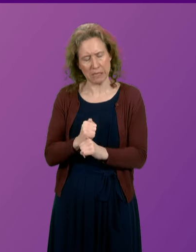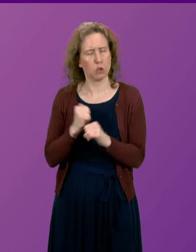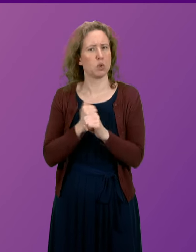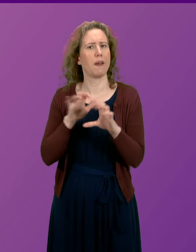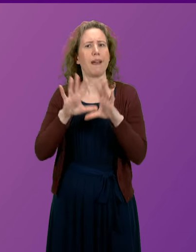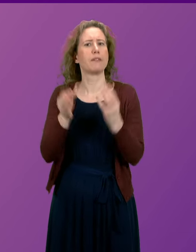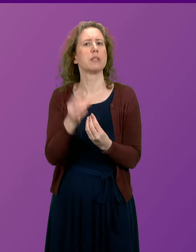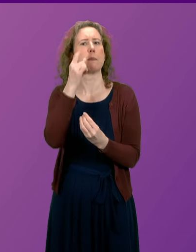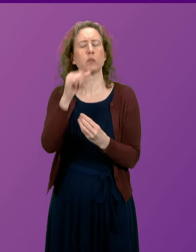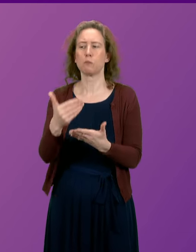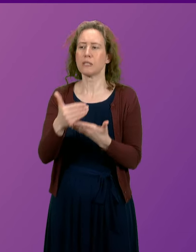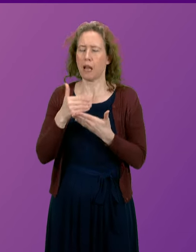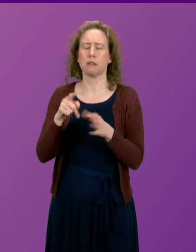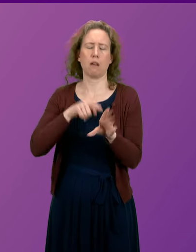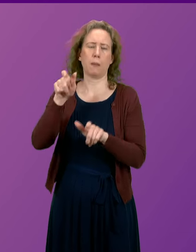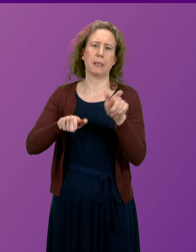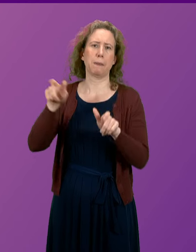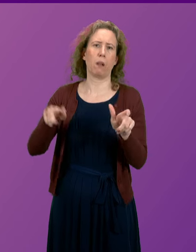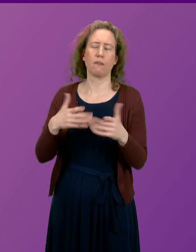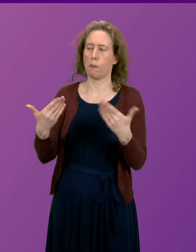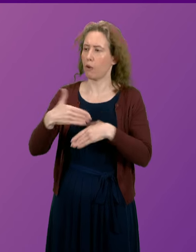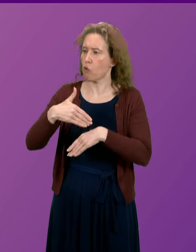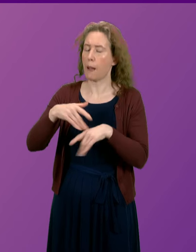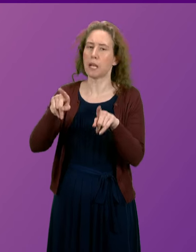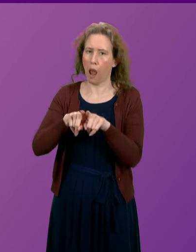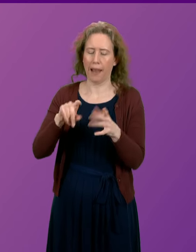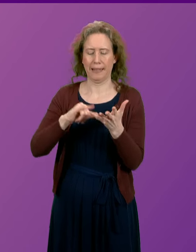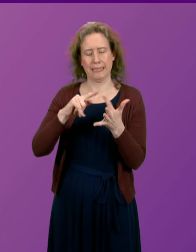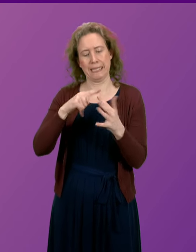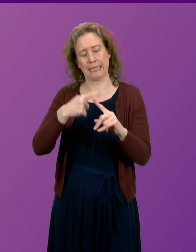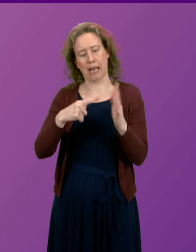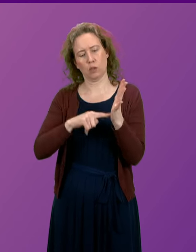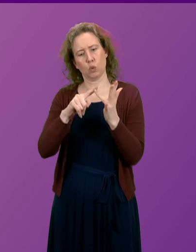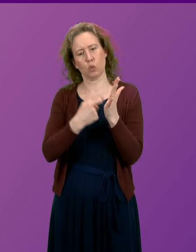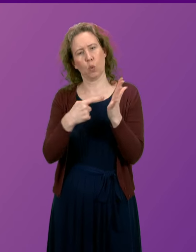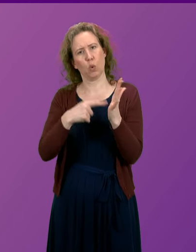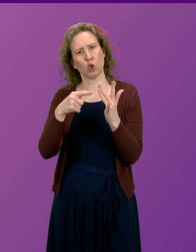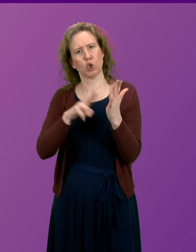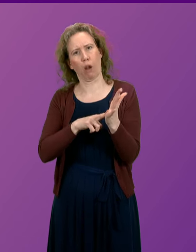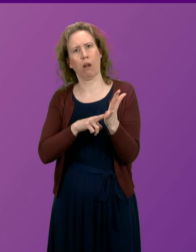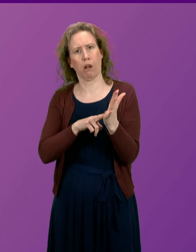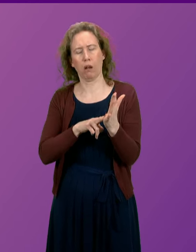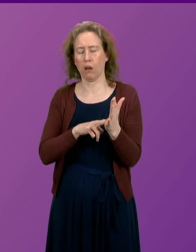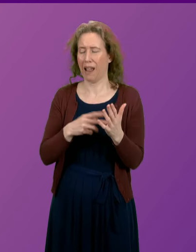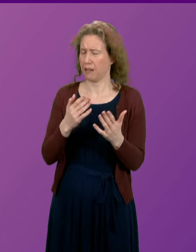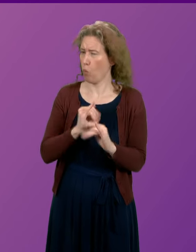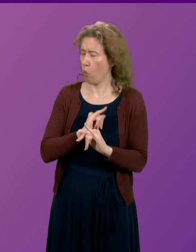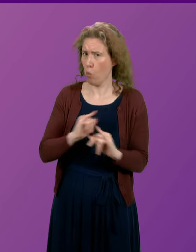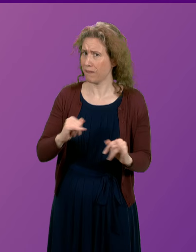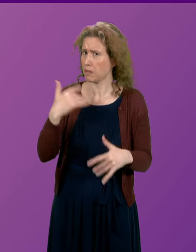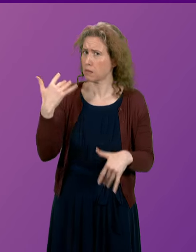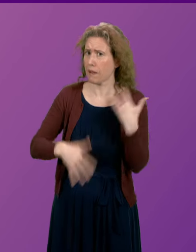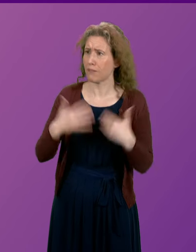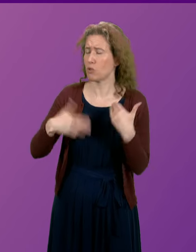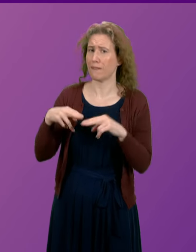to protect young people from crimes such as sextortion and the incalculable suffering that can inflict